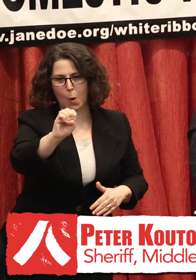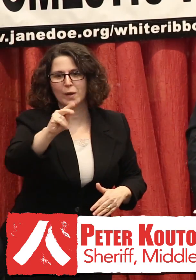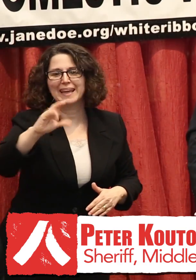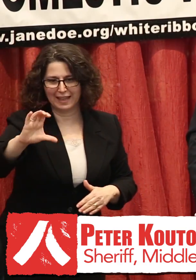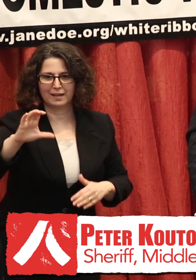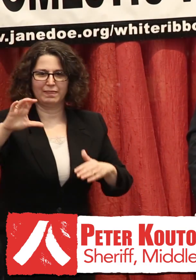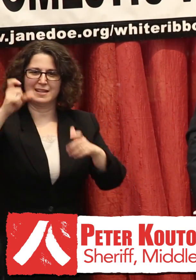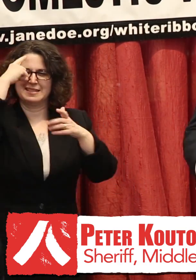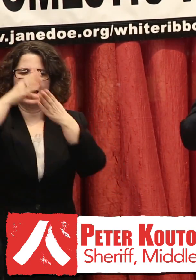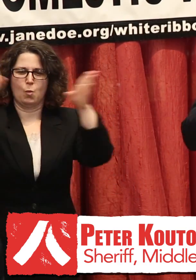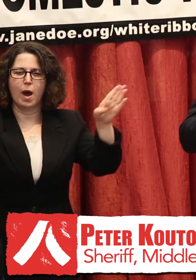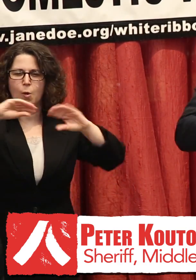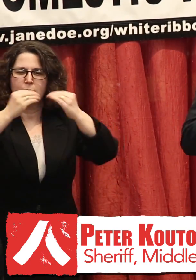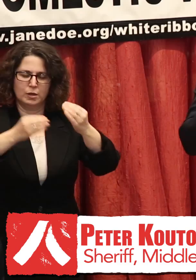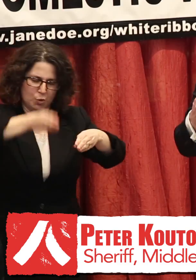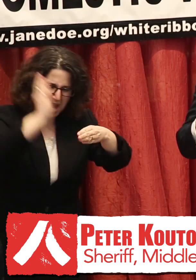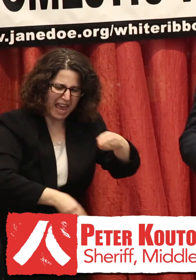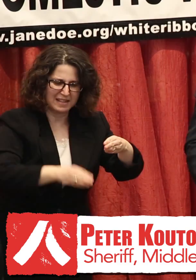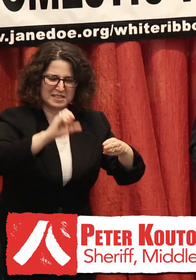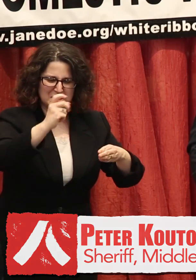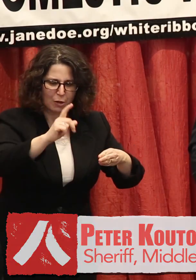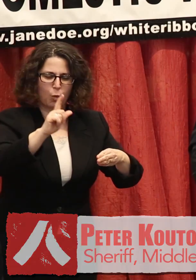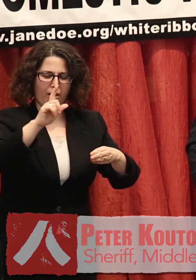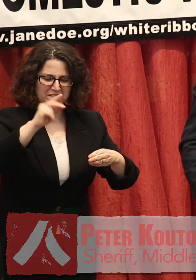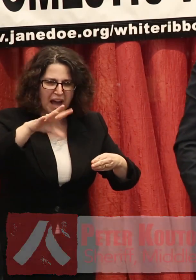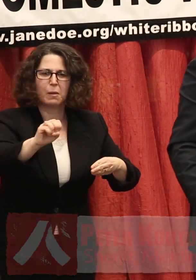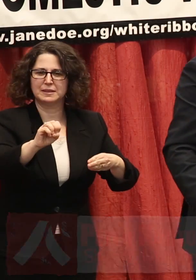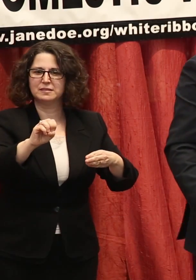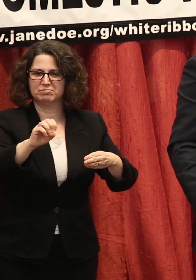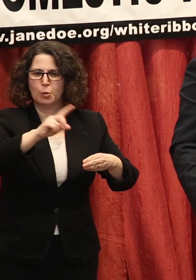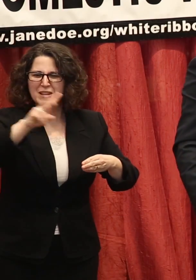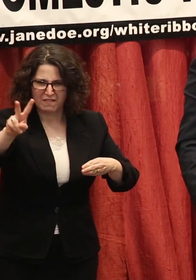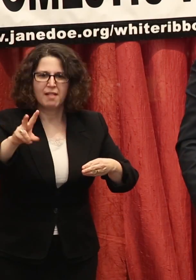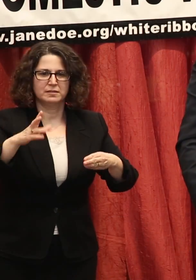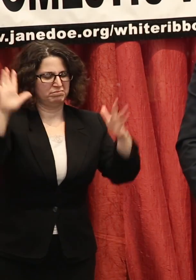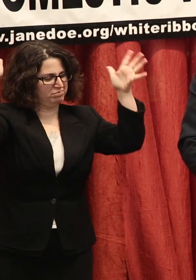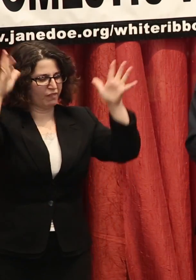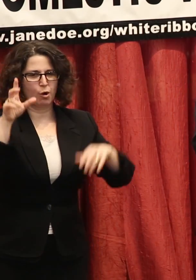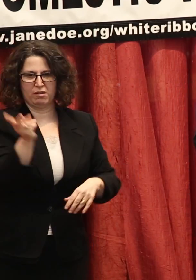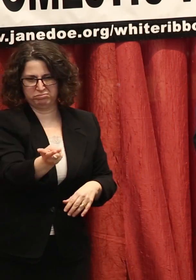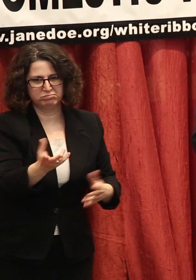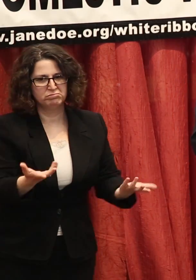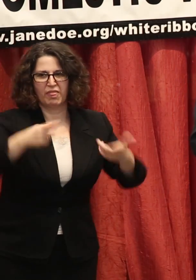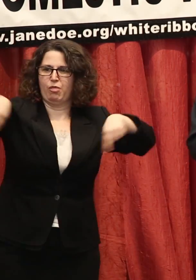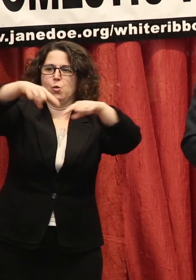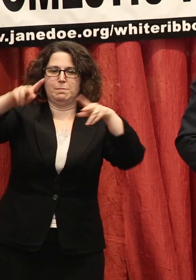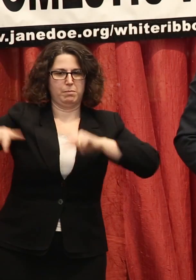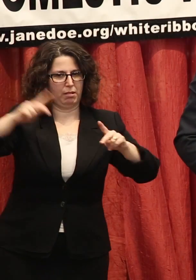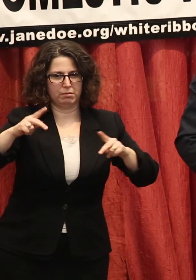sexual and domestic violence. How about a hand for all those participants in Jane Doe that put it all together.